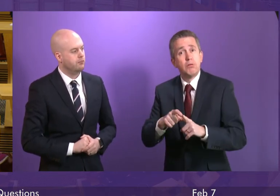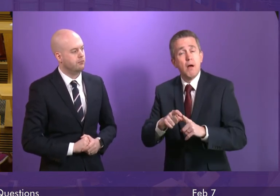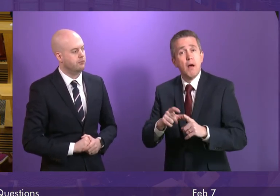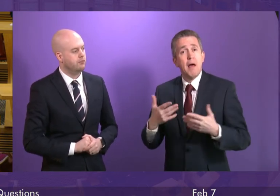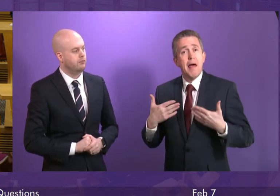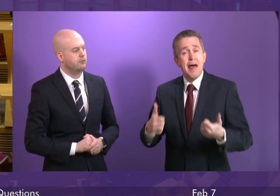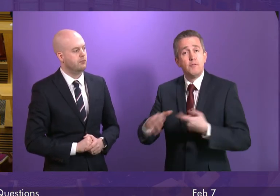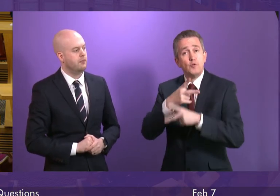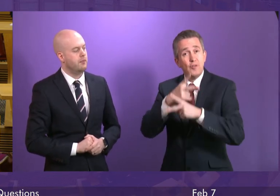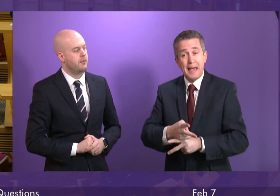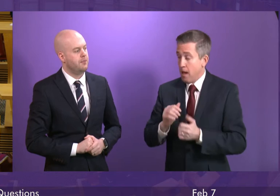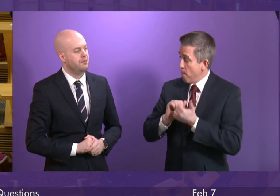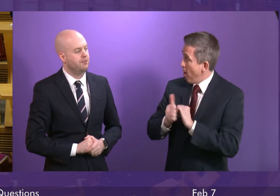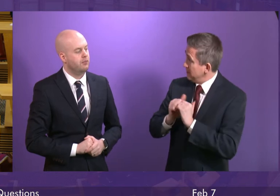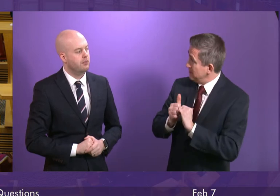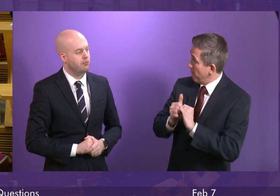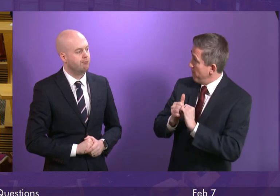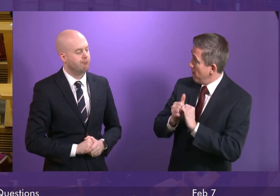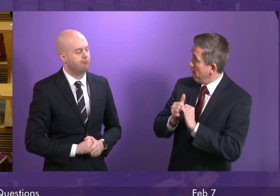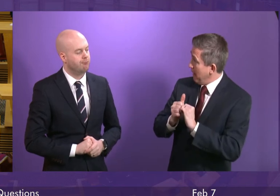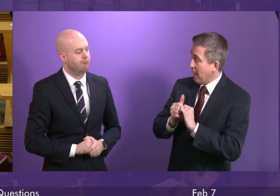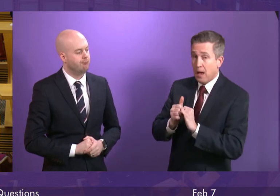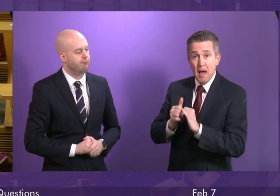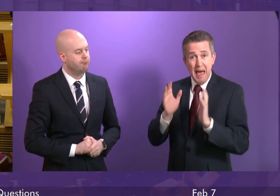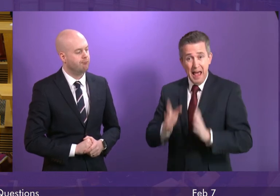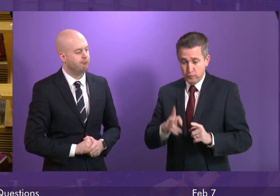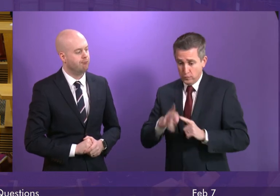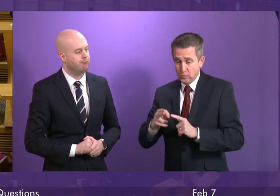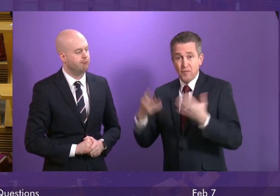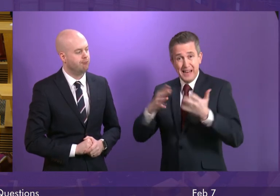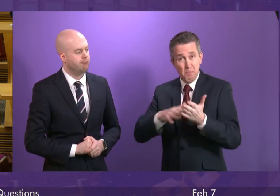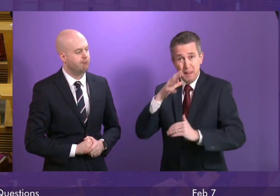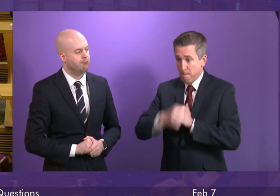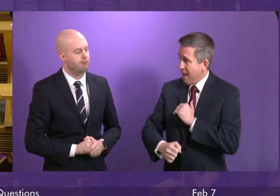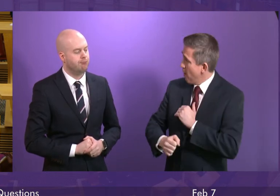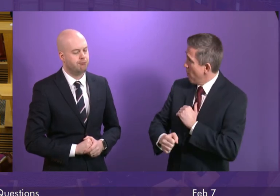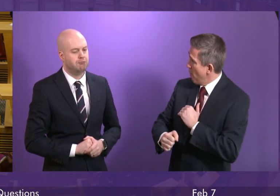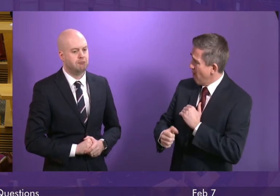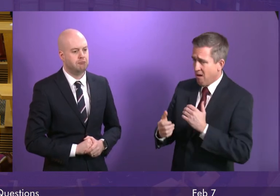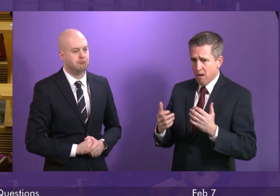care partnership is facing over £19 million of cost pressures. How does that help?